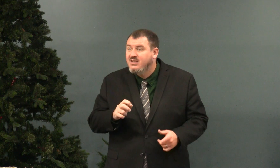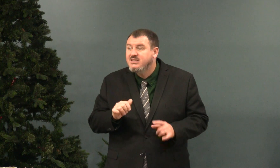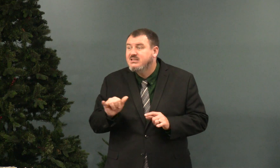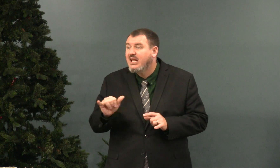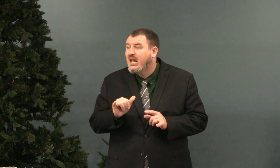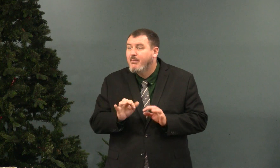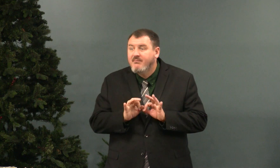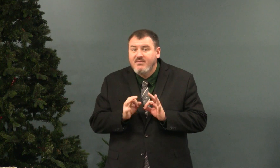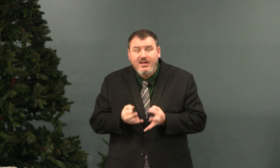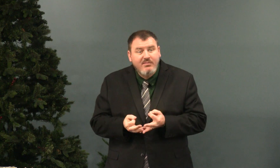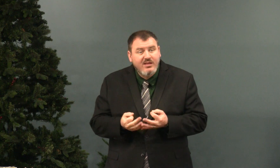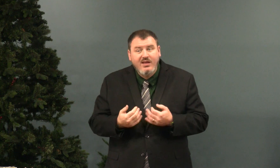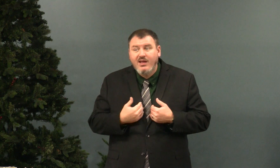was not even the same